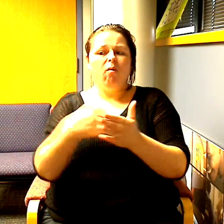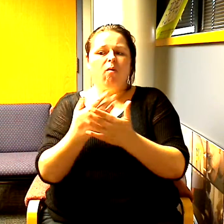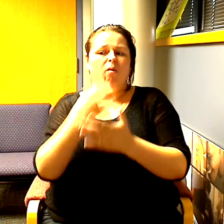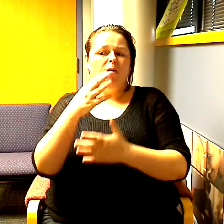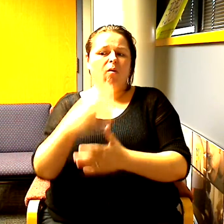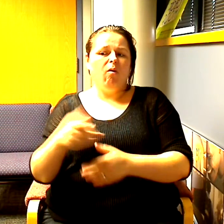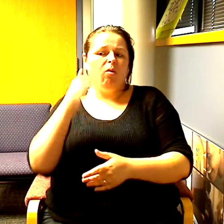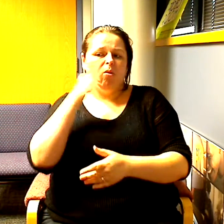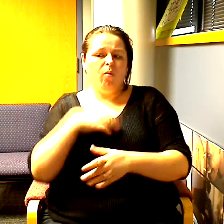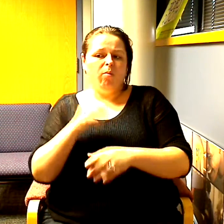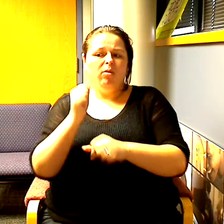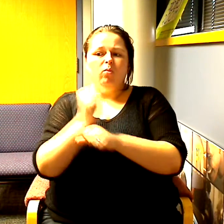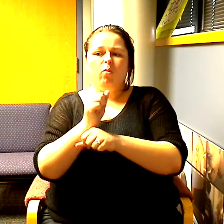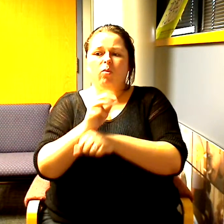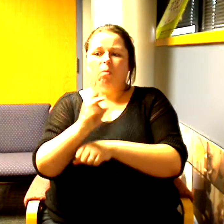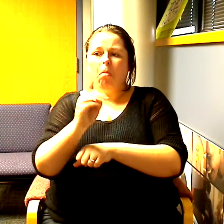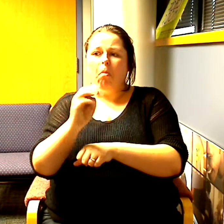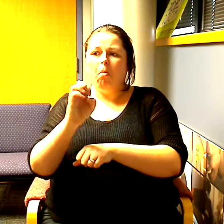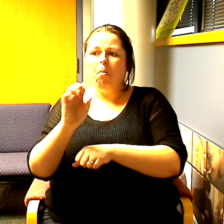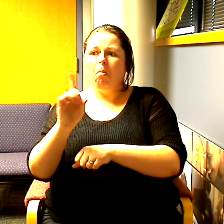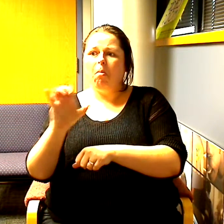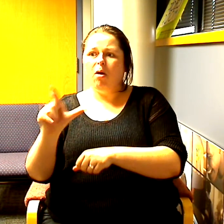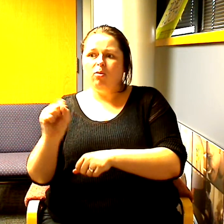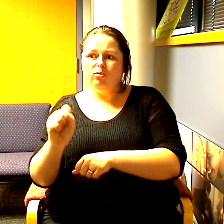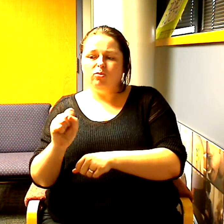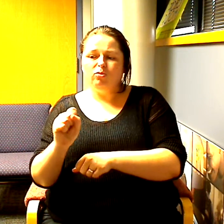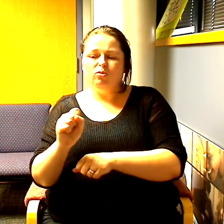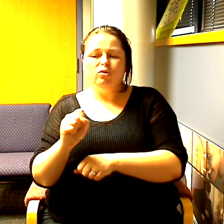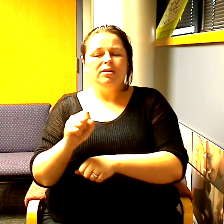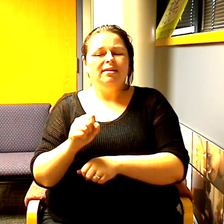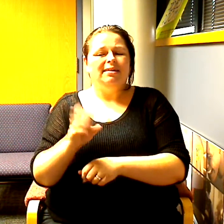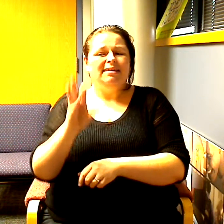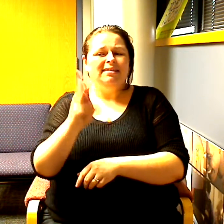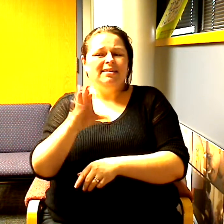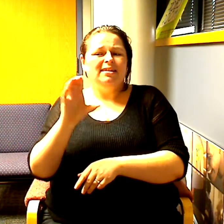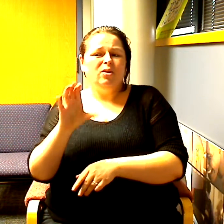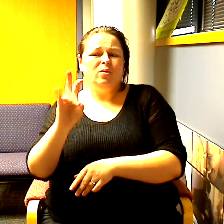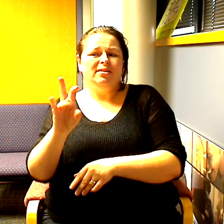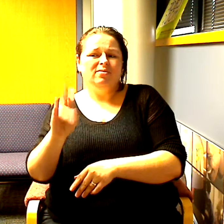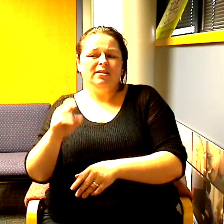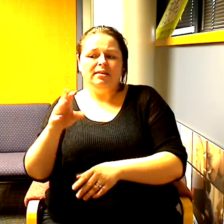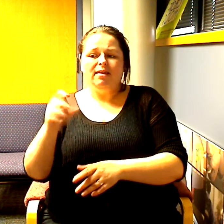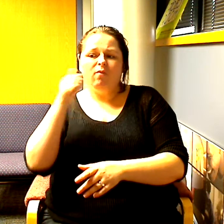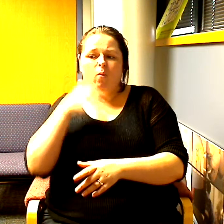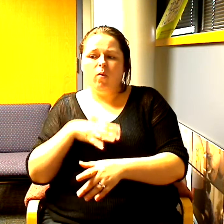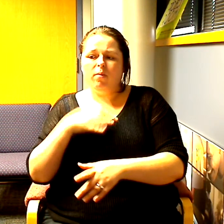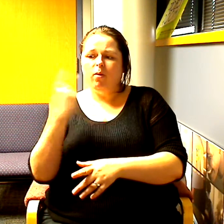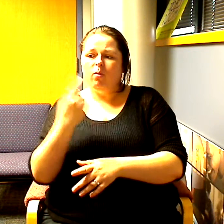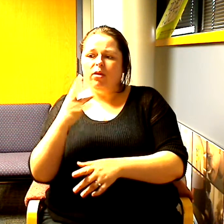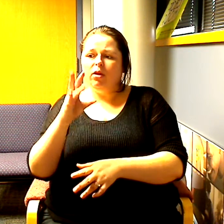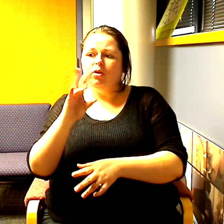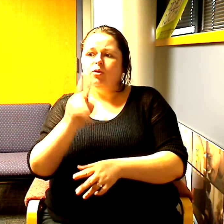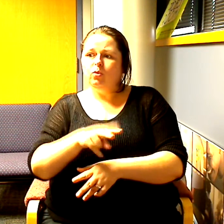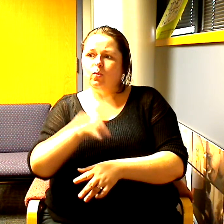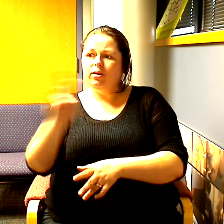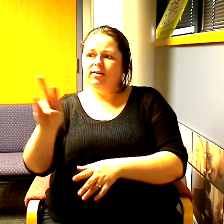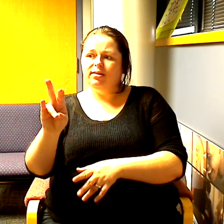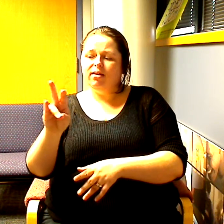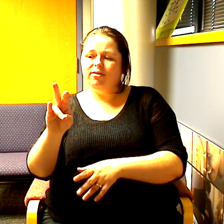runway every single one was hired and of the 677 models that were hired only 27 or less than 4% were